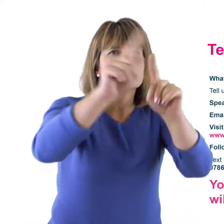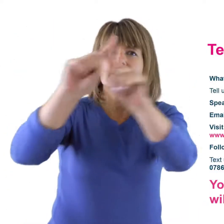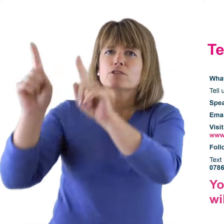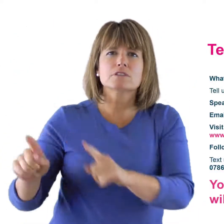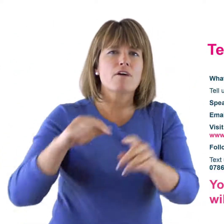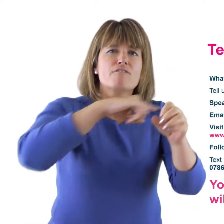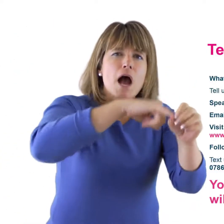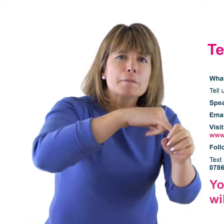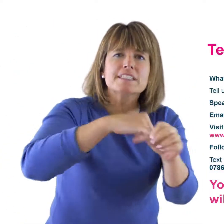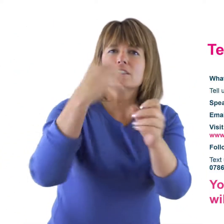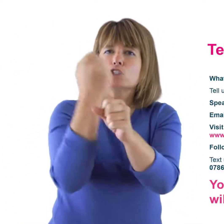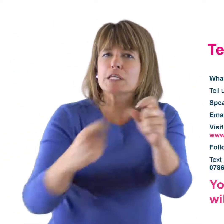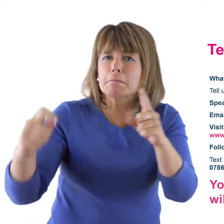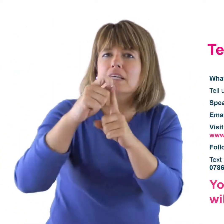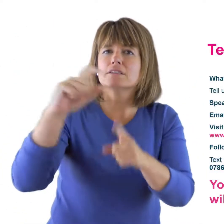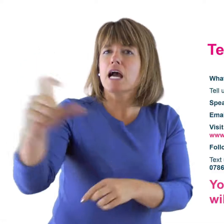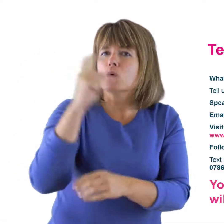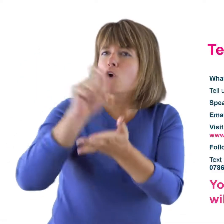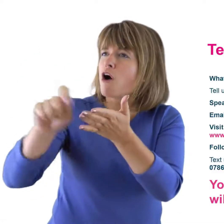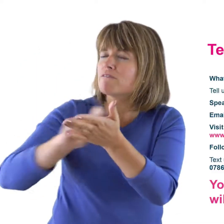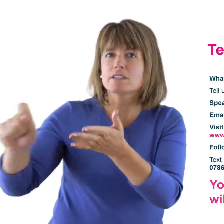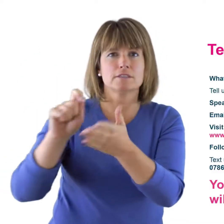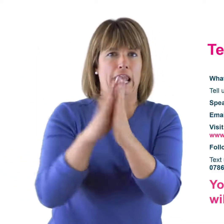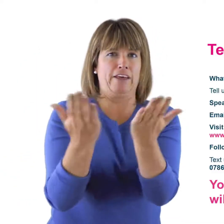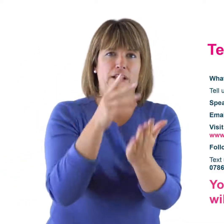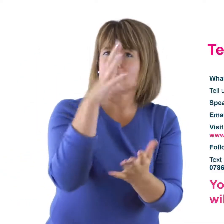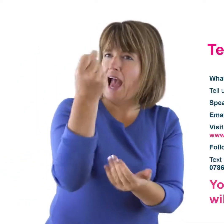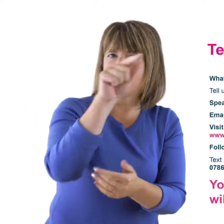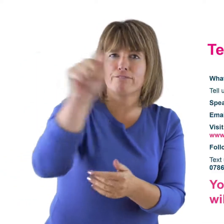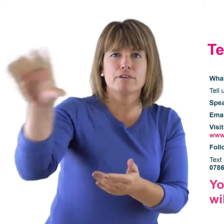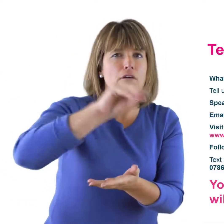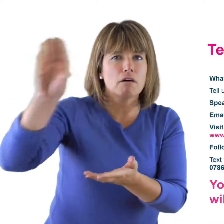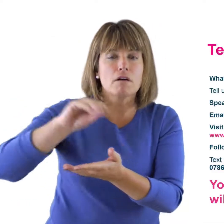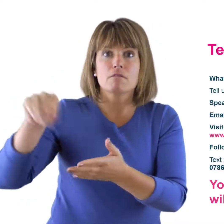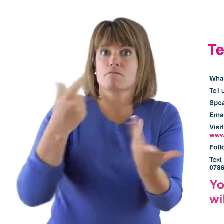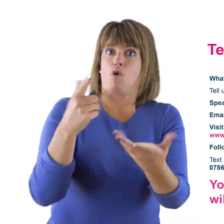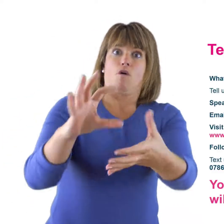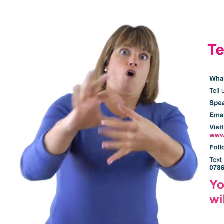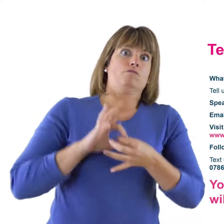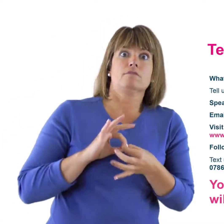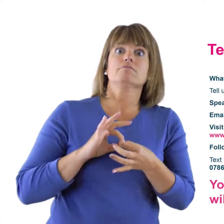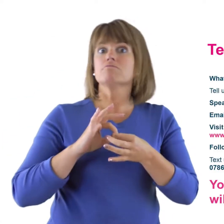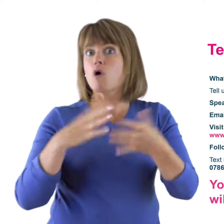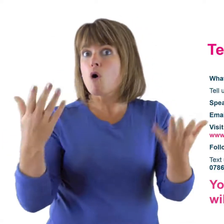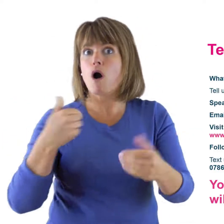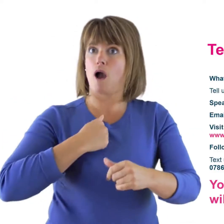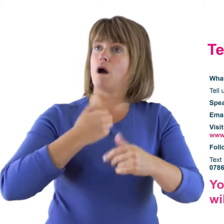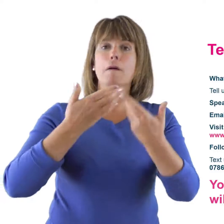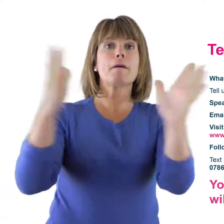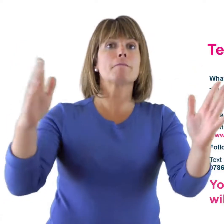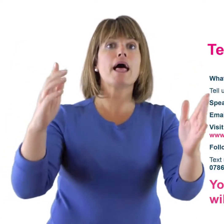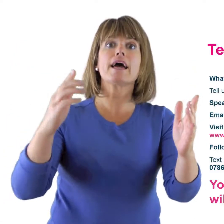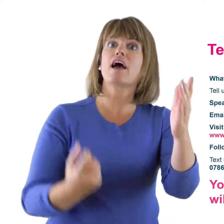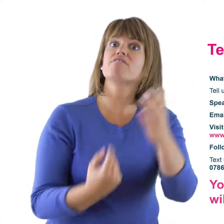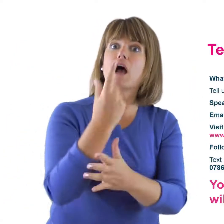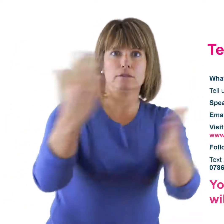You can also pick up a feedback leaflet from local pharmacies, many GP surgeries and the city council offices or contact one of